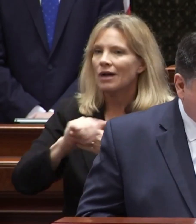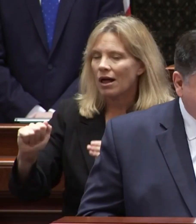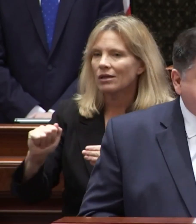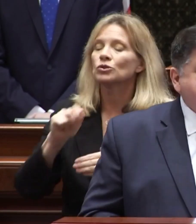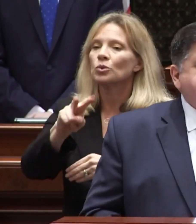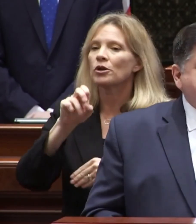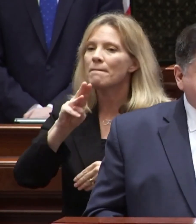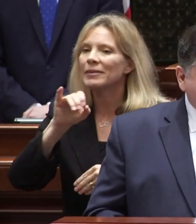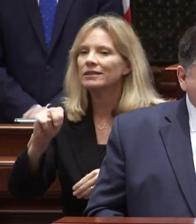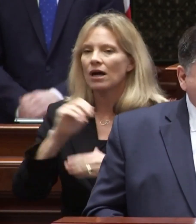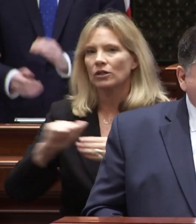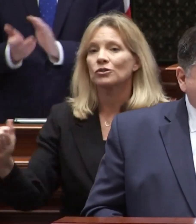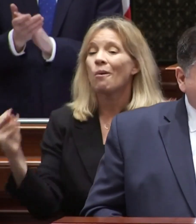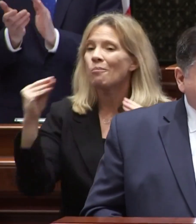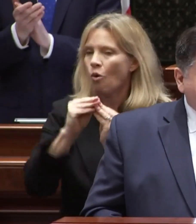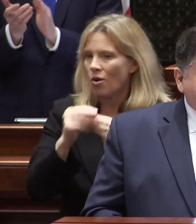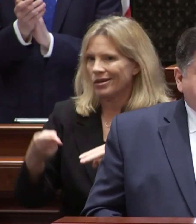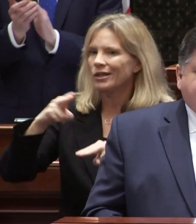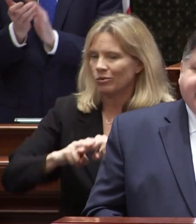dollars